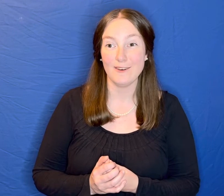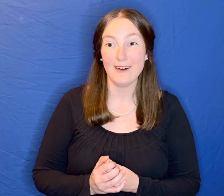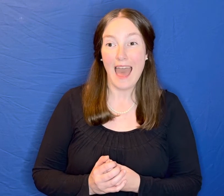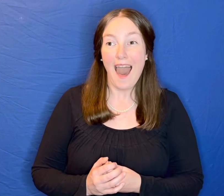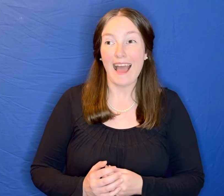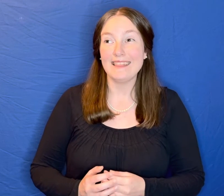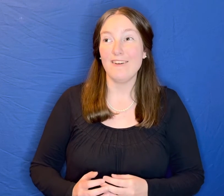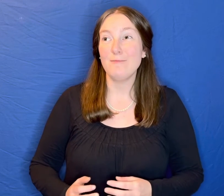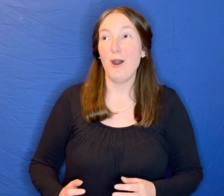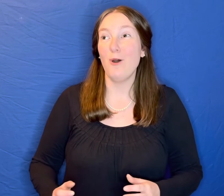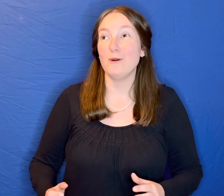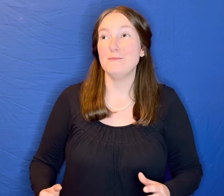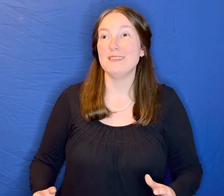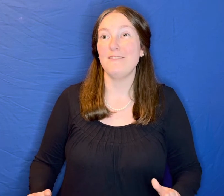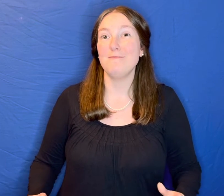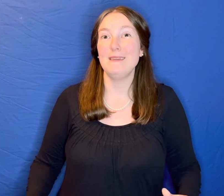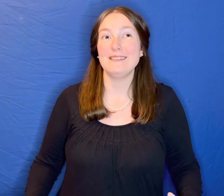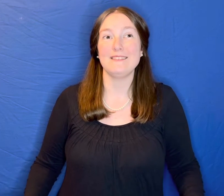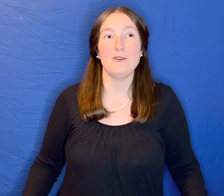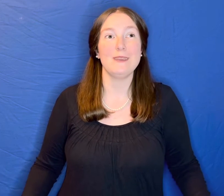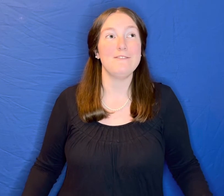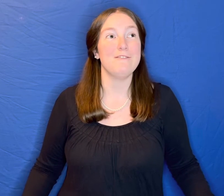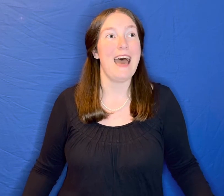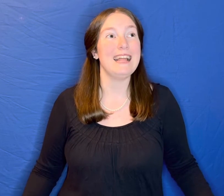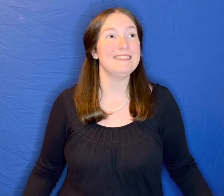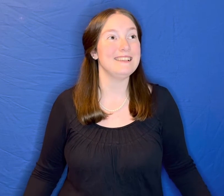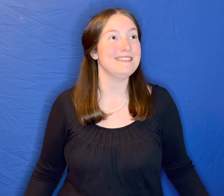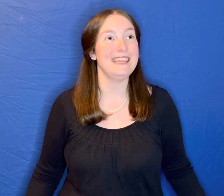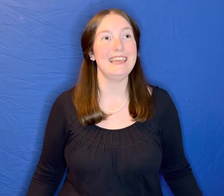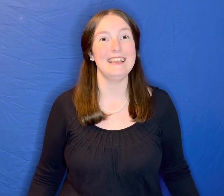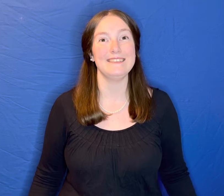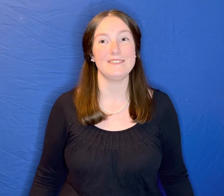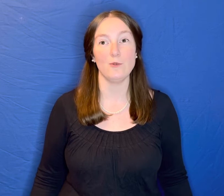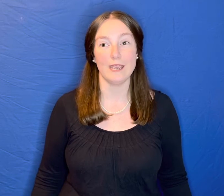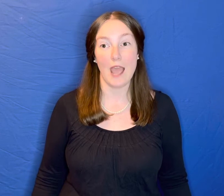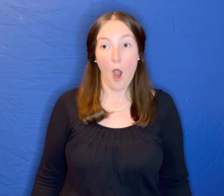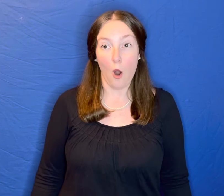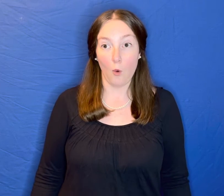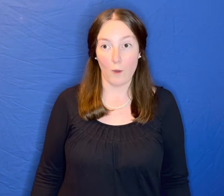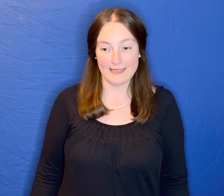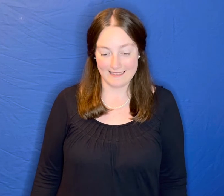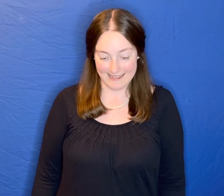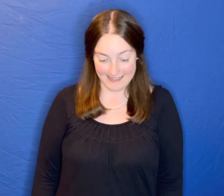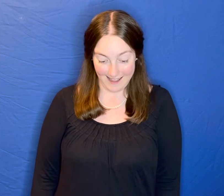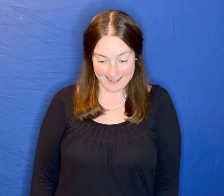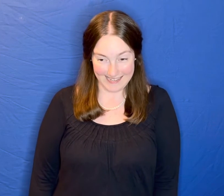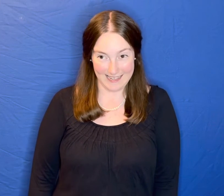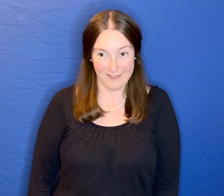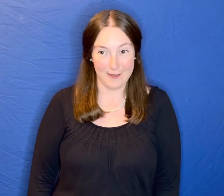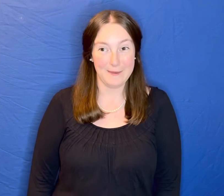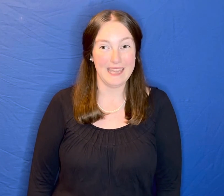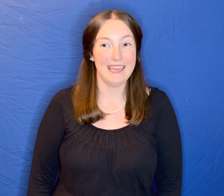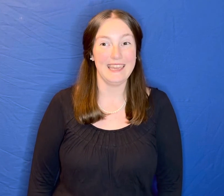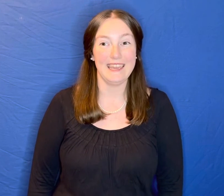I love poems of mystery, fantasy, history. Oh, what seductive appeal.